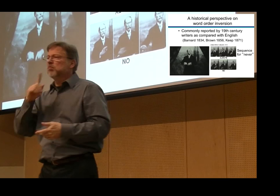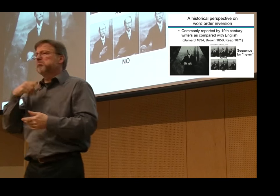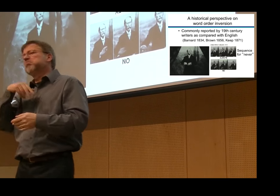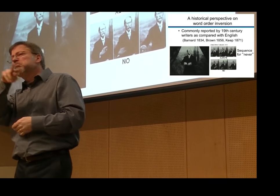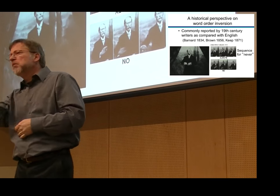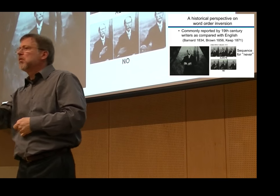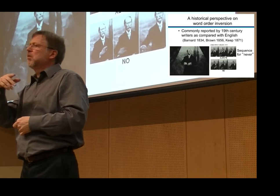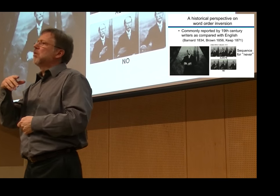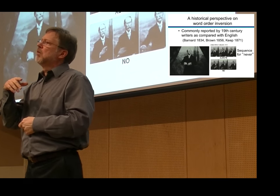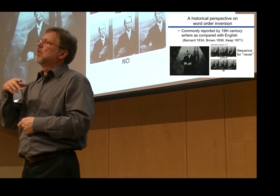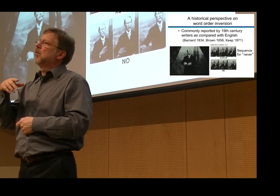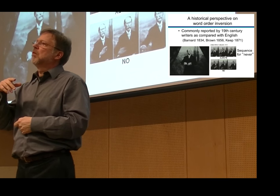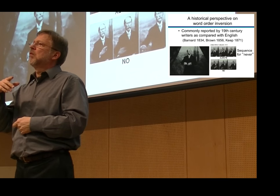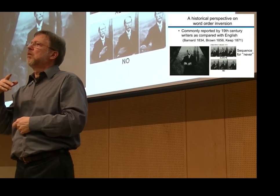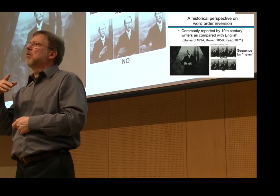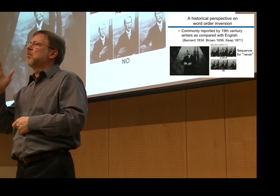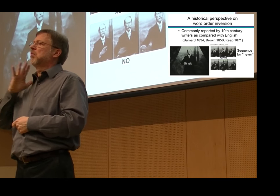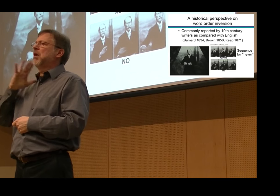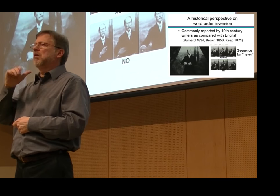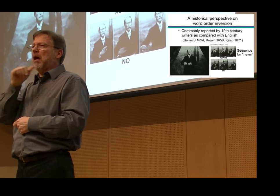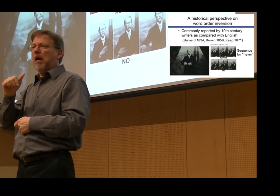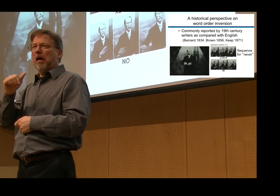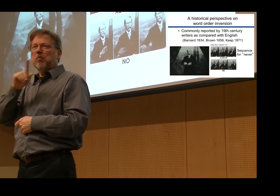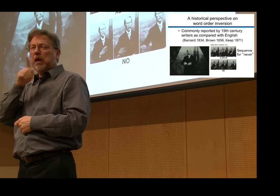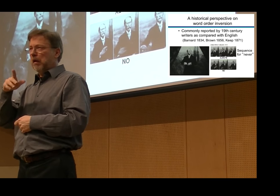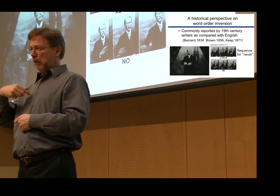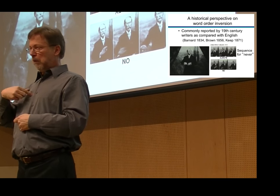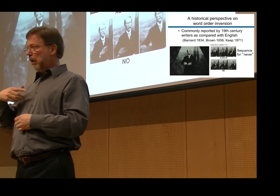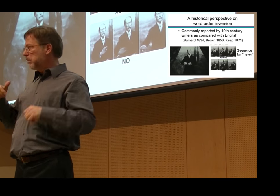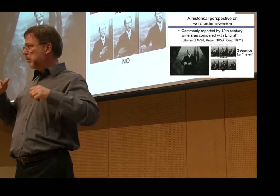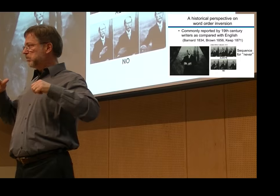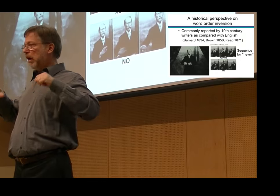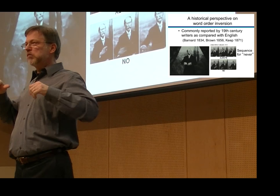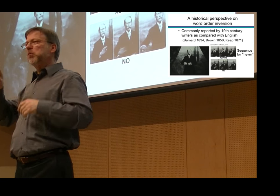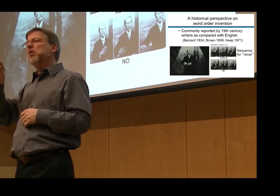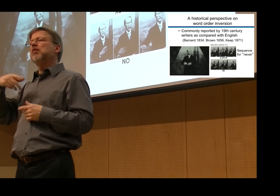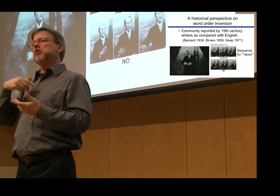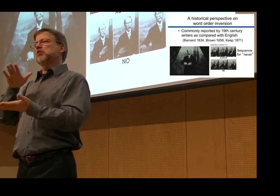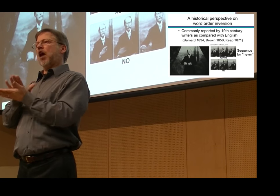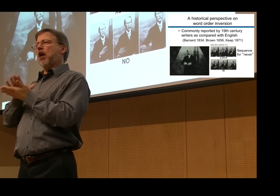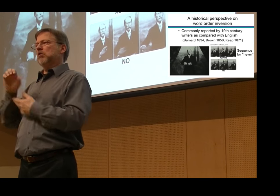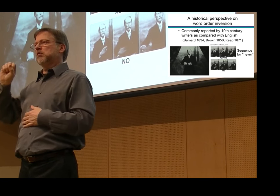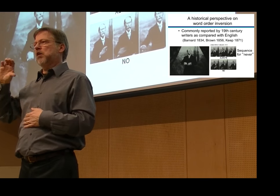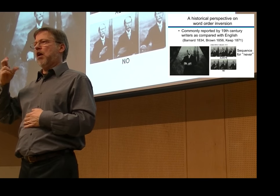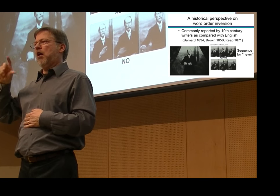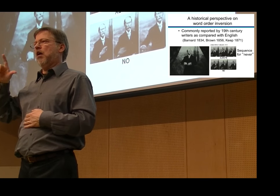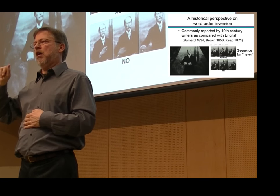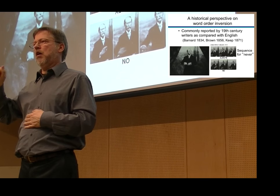fascinating. And scientists today are not the